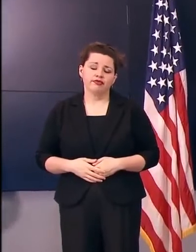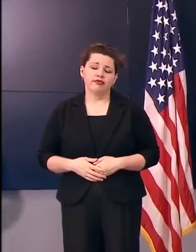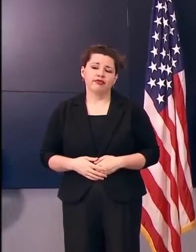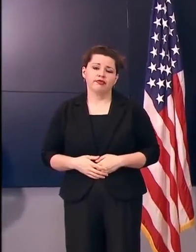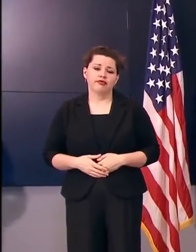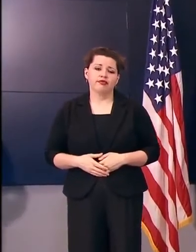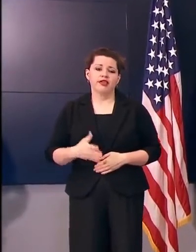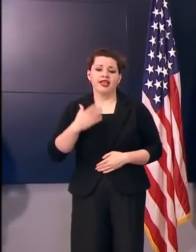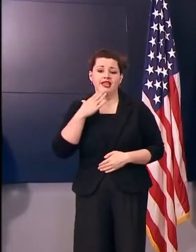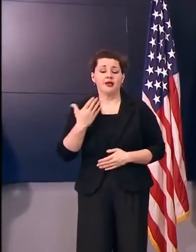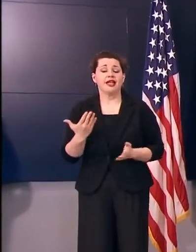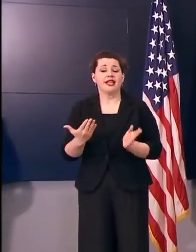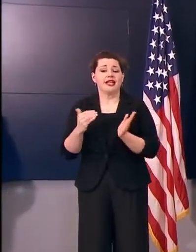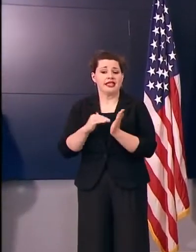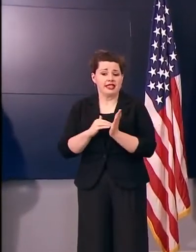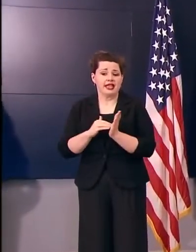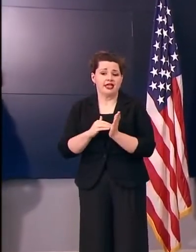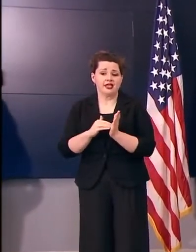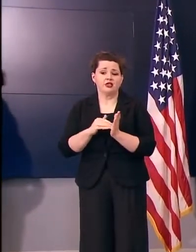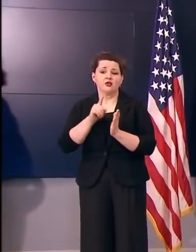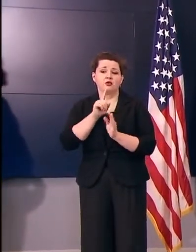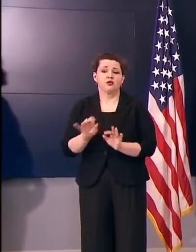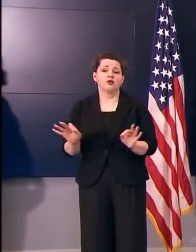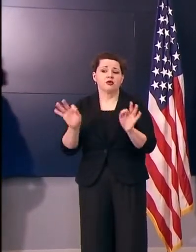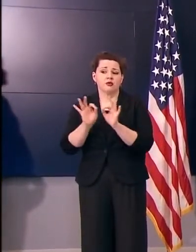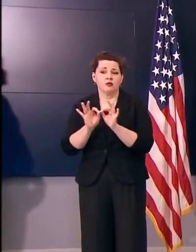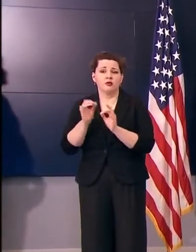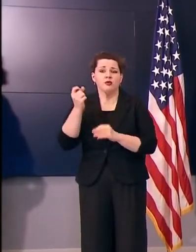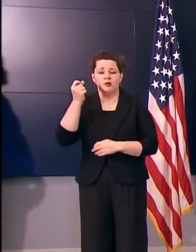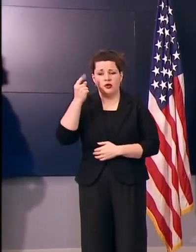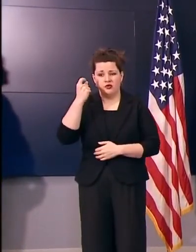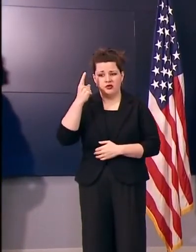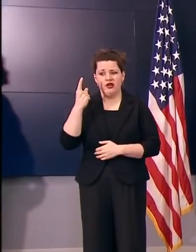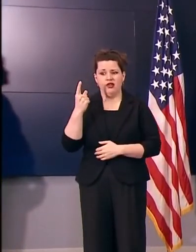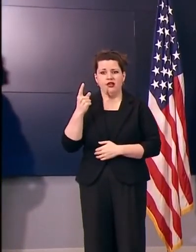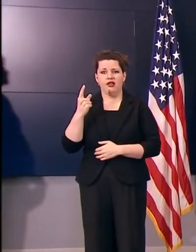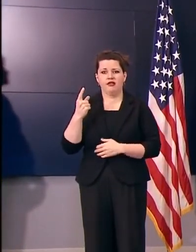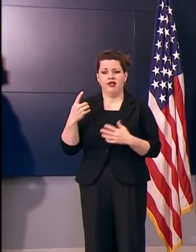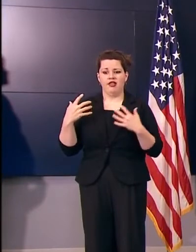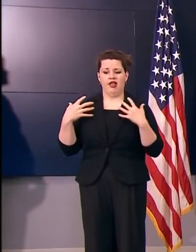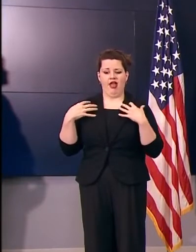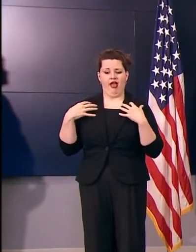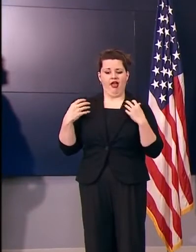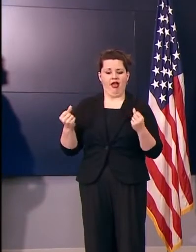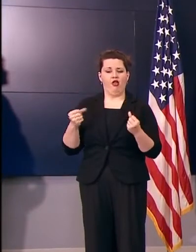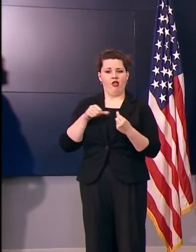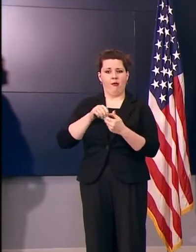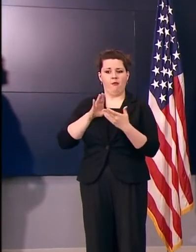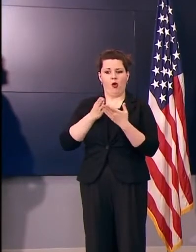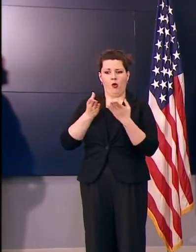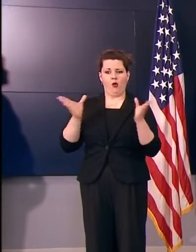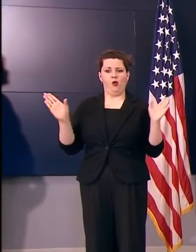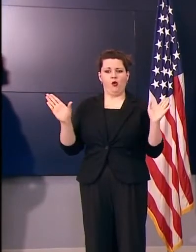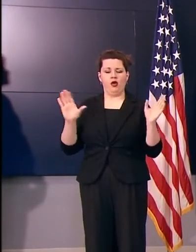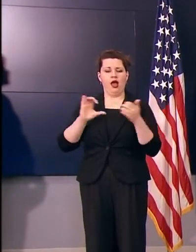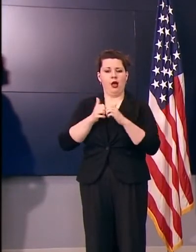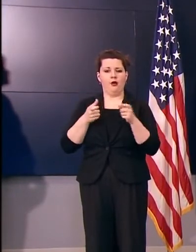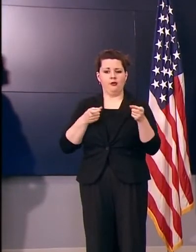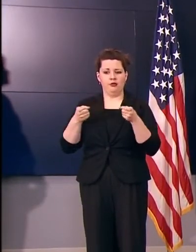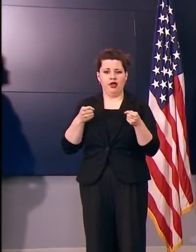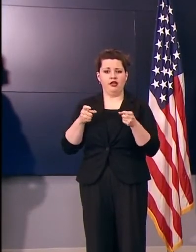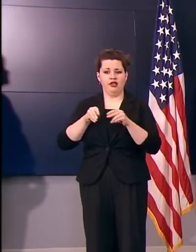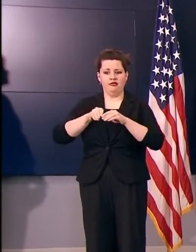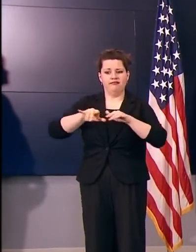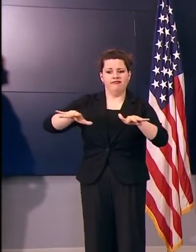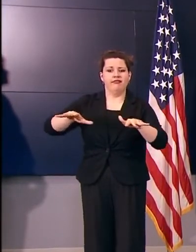Thank you. So, again, I think that what's important is to understand the overall public health approach to managing an outbreak as well as